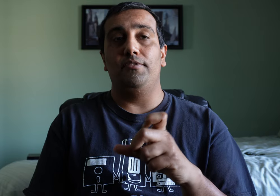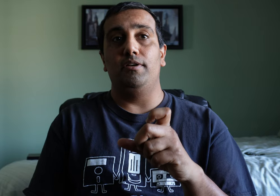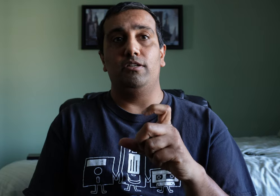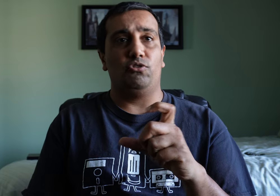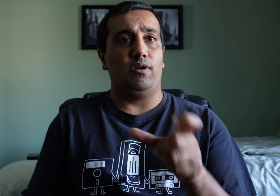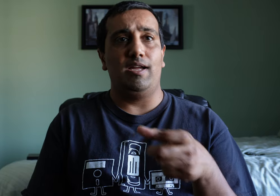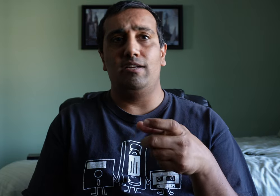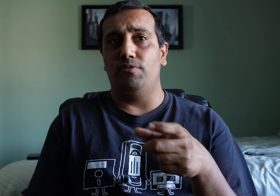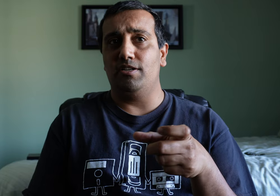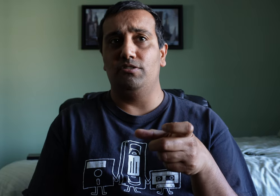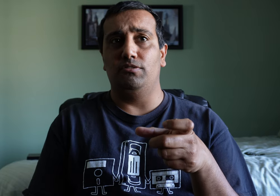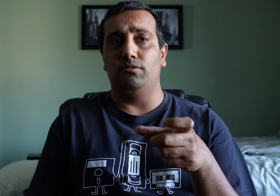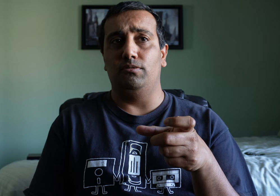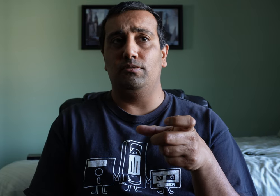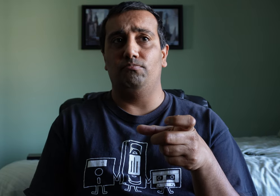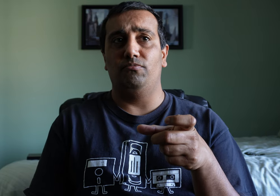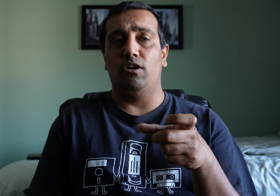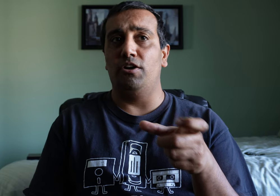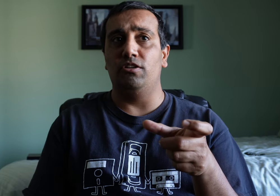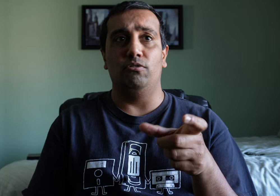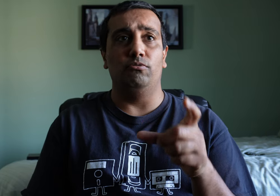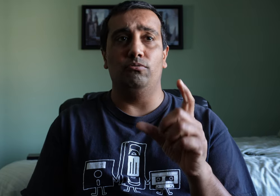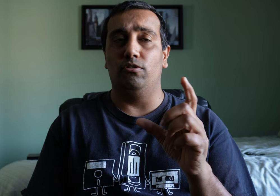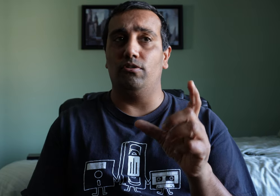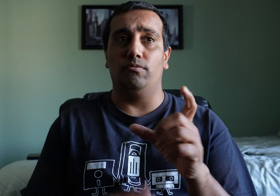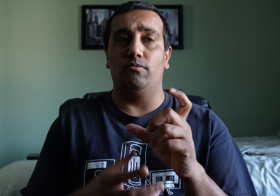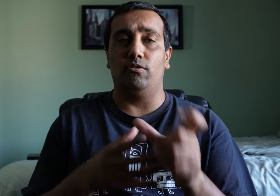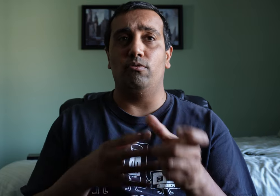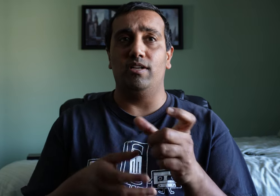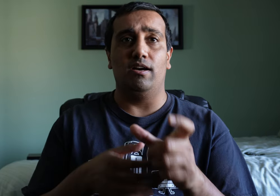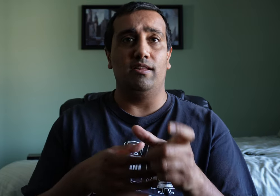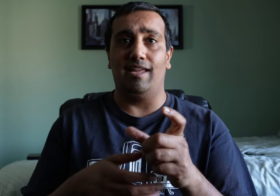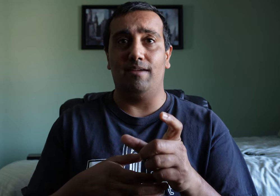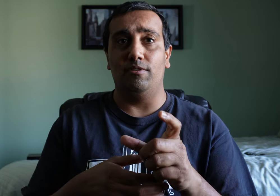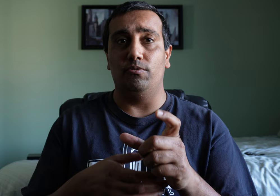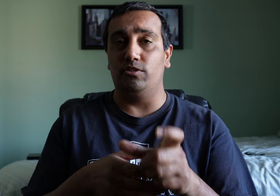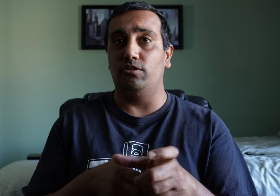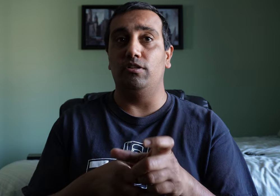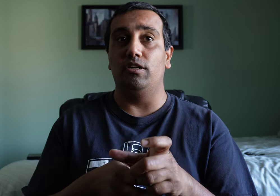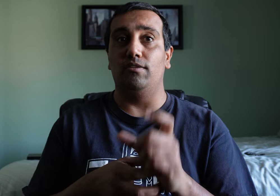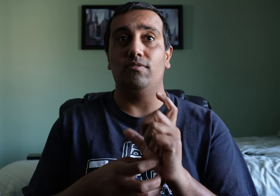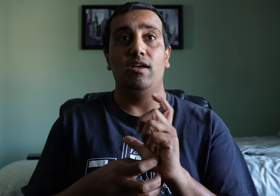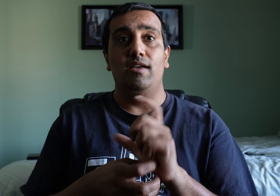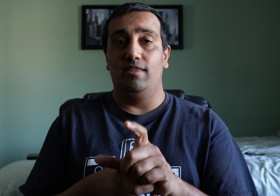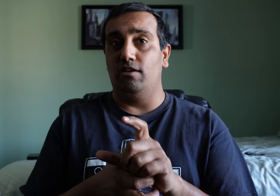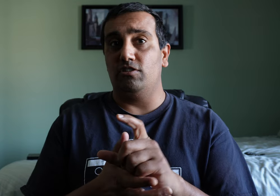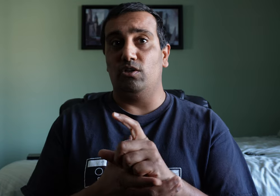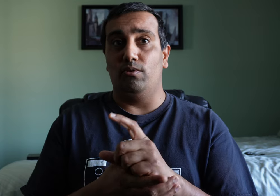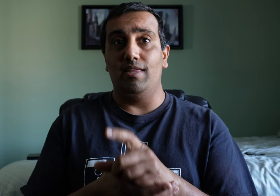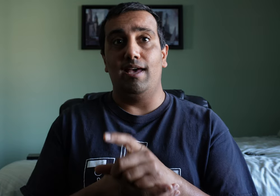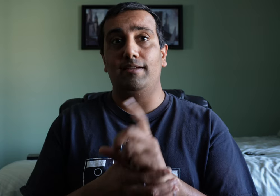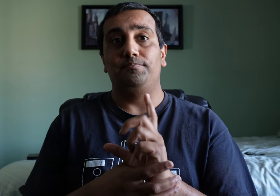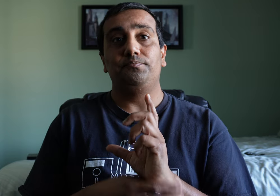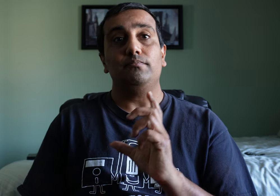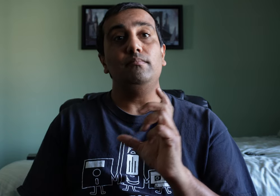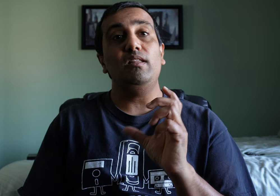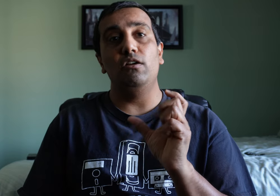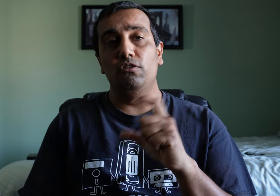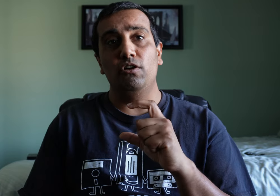the tri-directional audio or the recording on the camera was good enough, then I'll stick with that, along